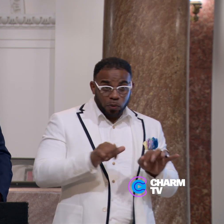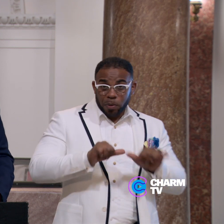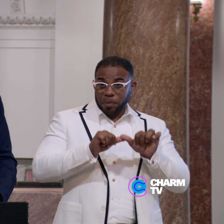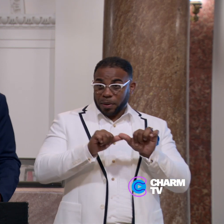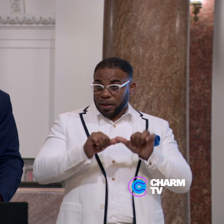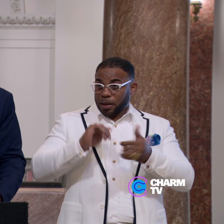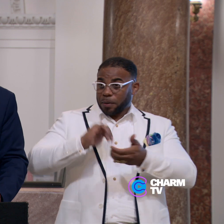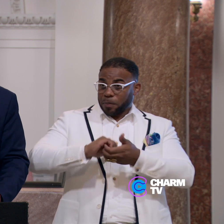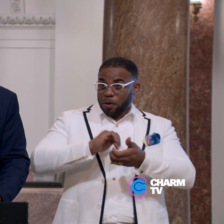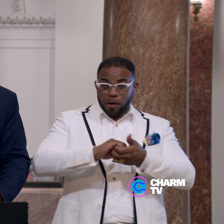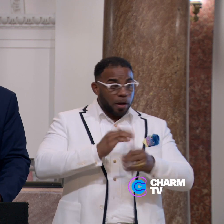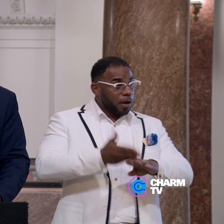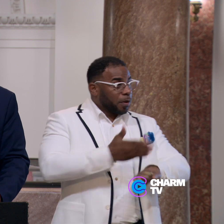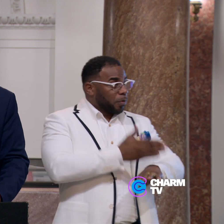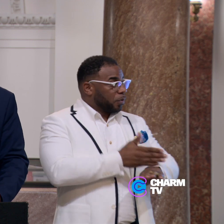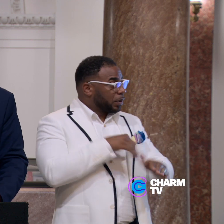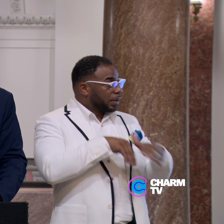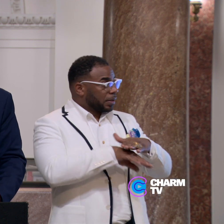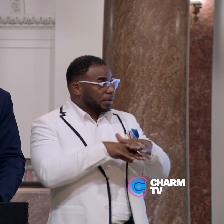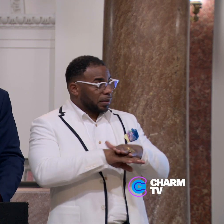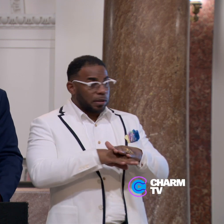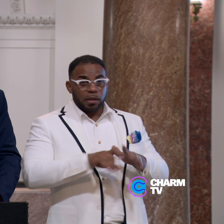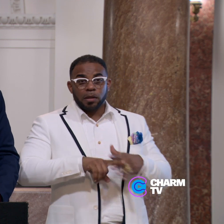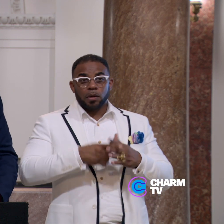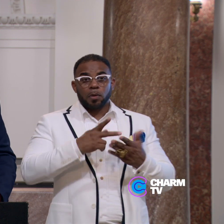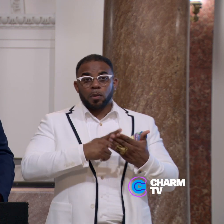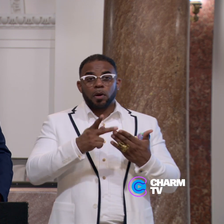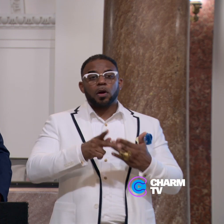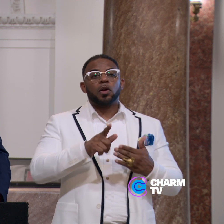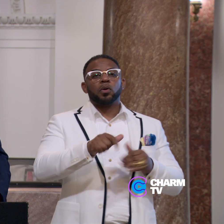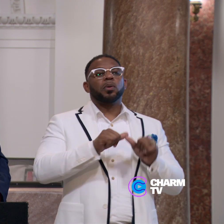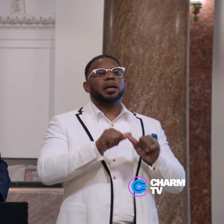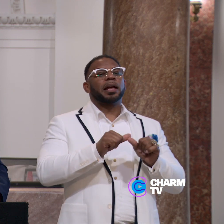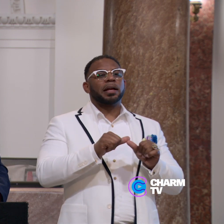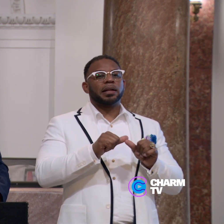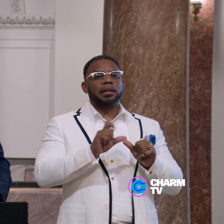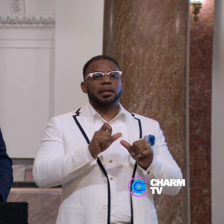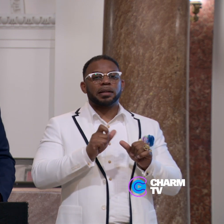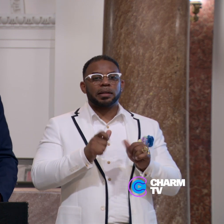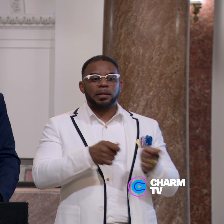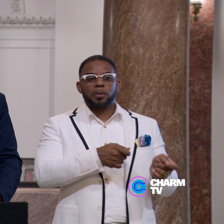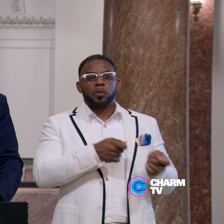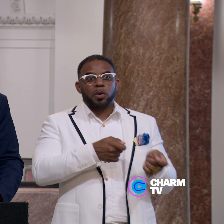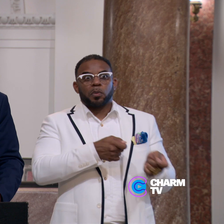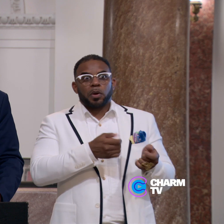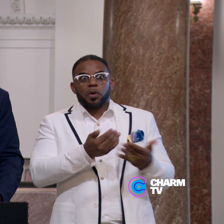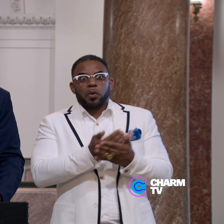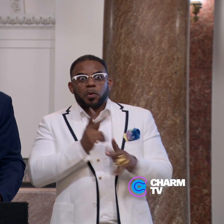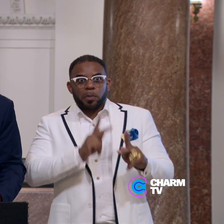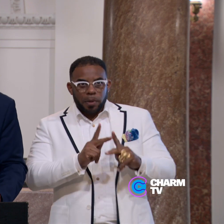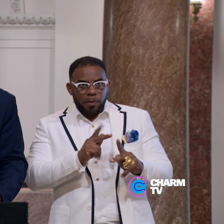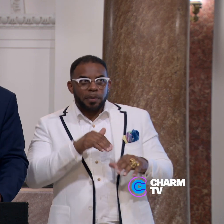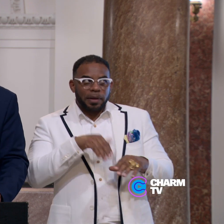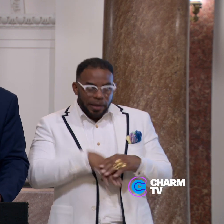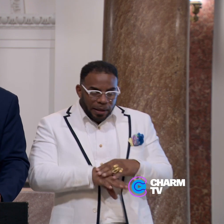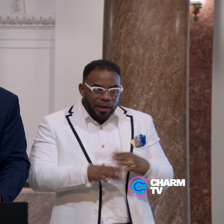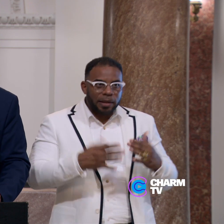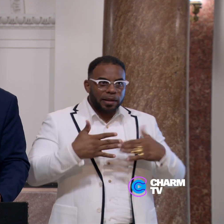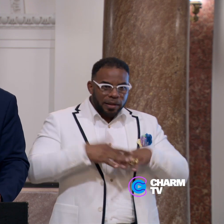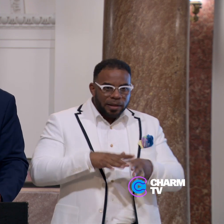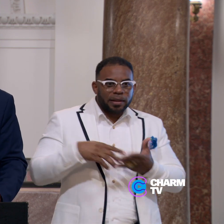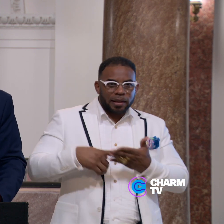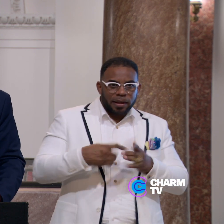maintain the partnership and prove the success of the pilot, but you constantly needed to bring new people into the